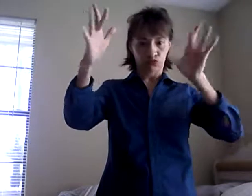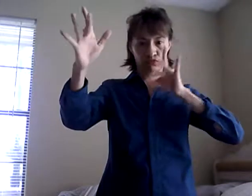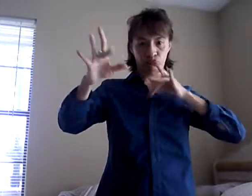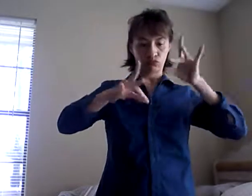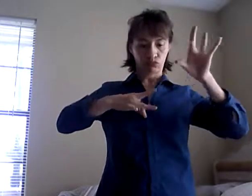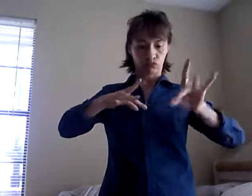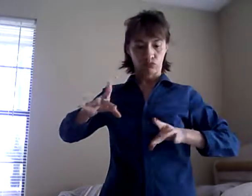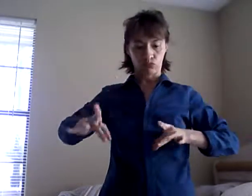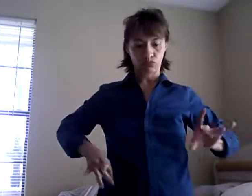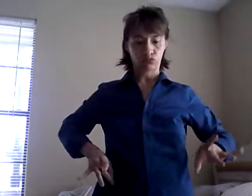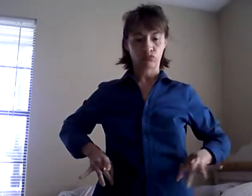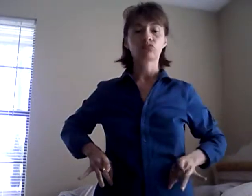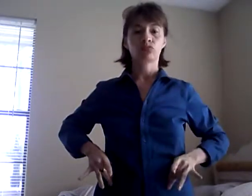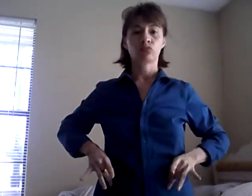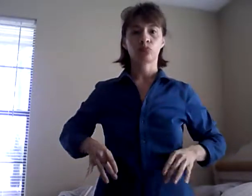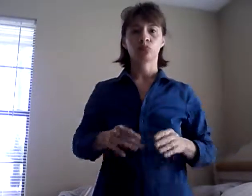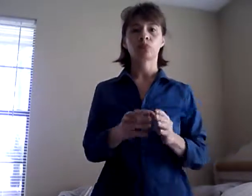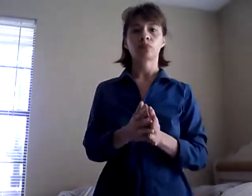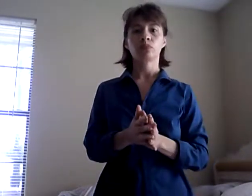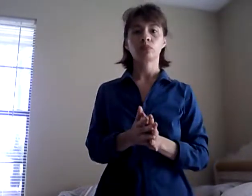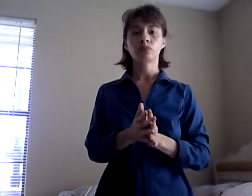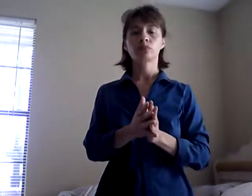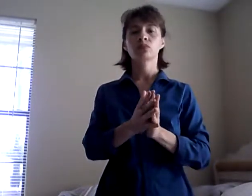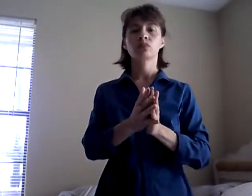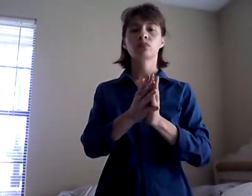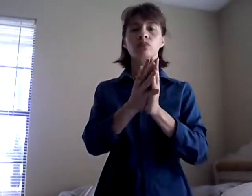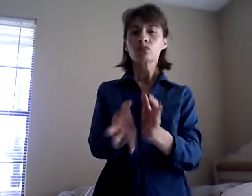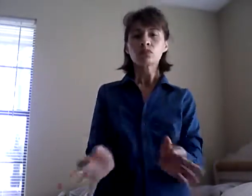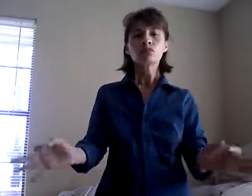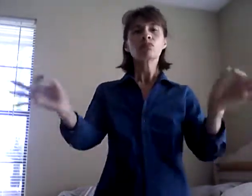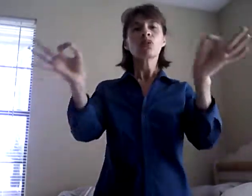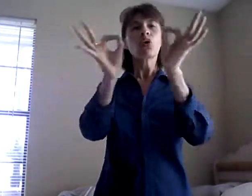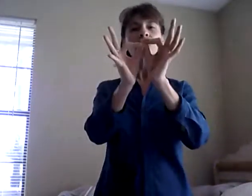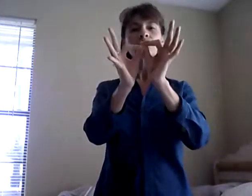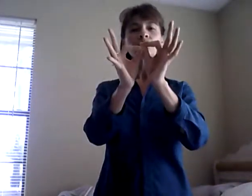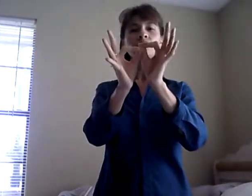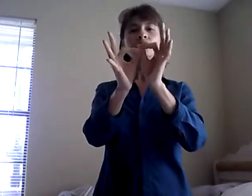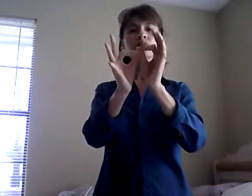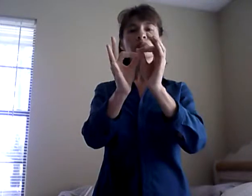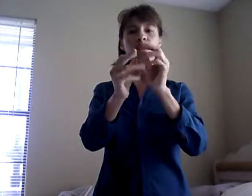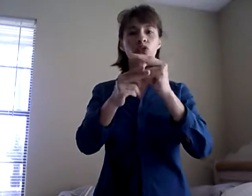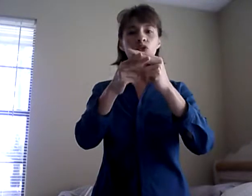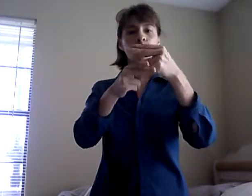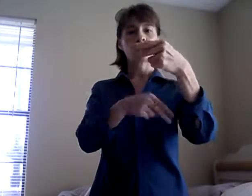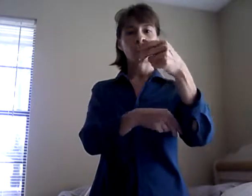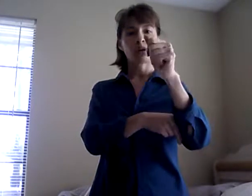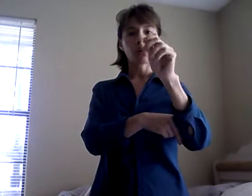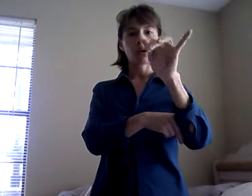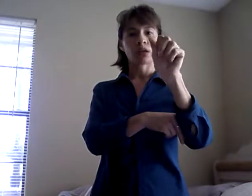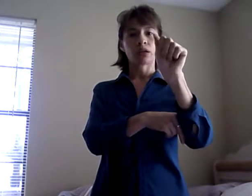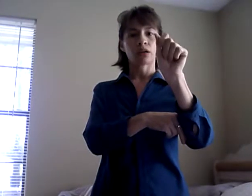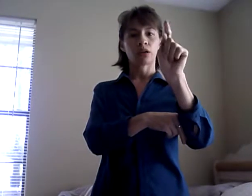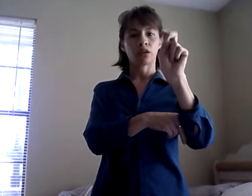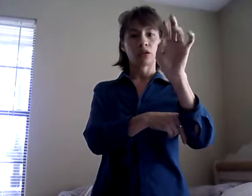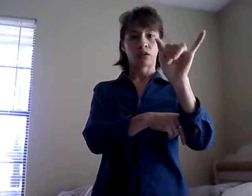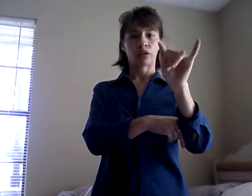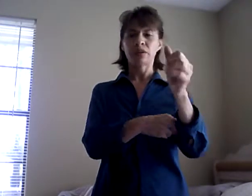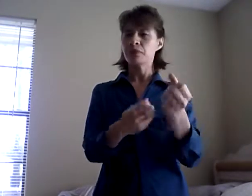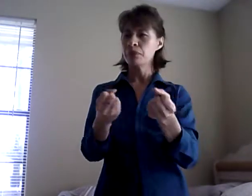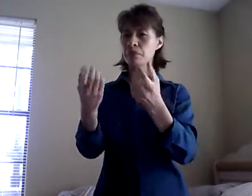The most important of the mantra is the Kajakli mantra, which is the one I learned,